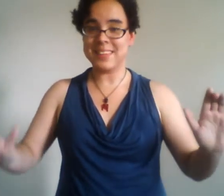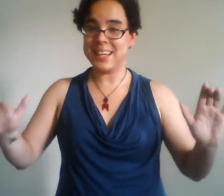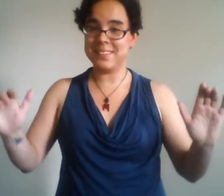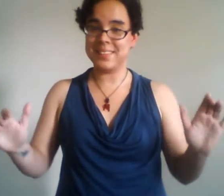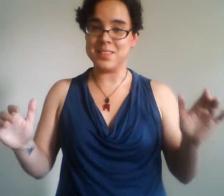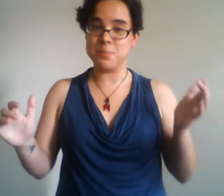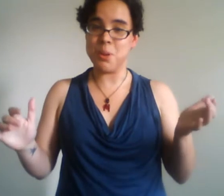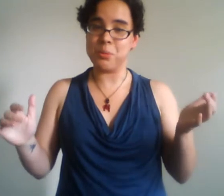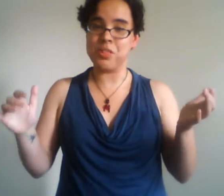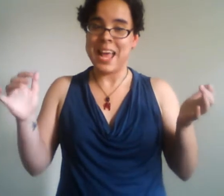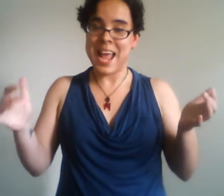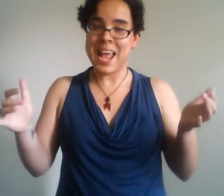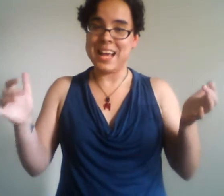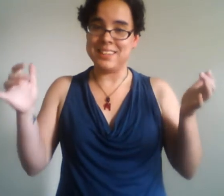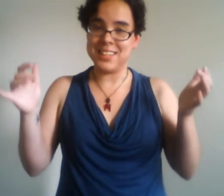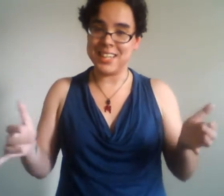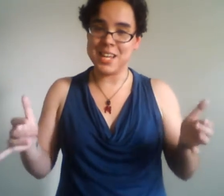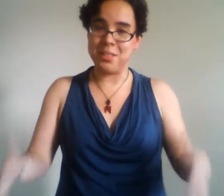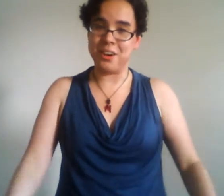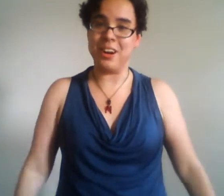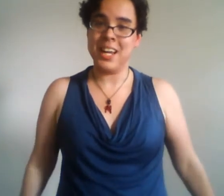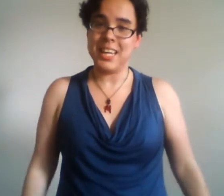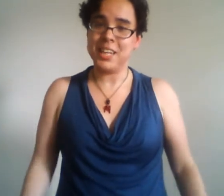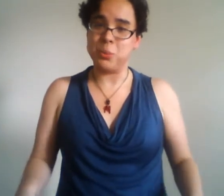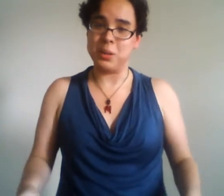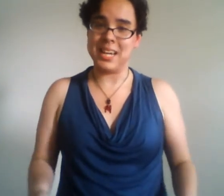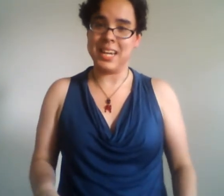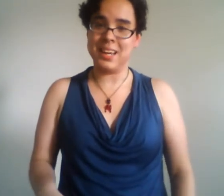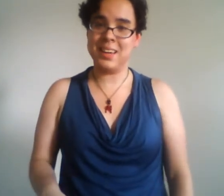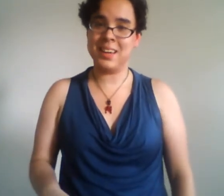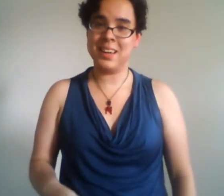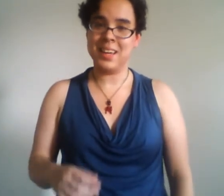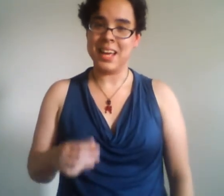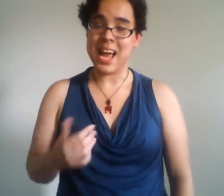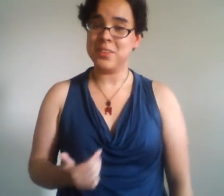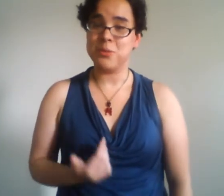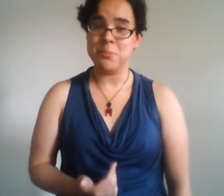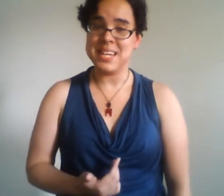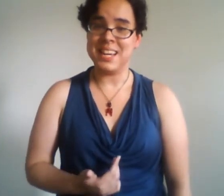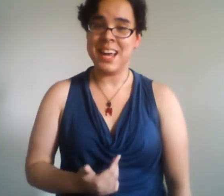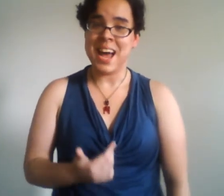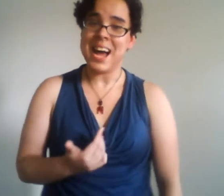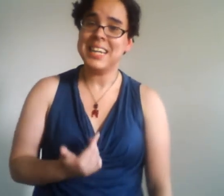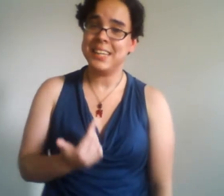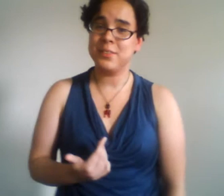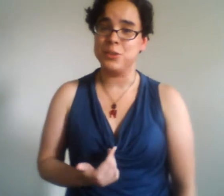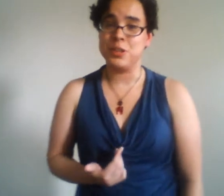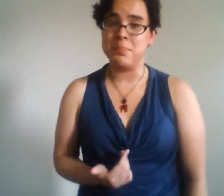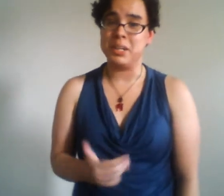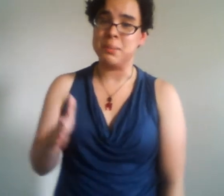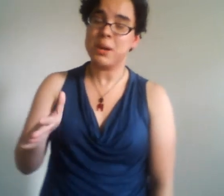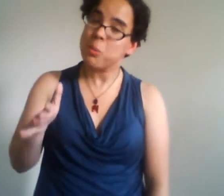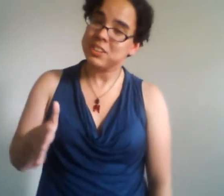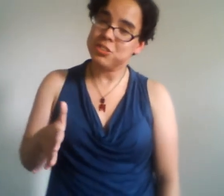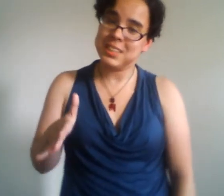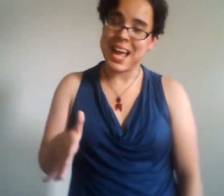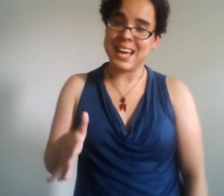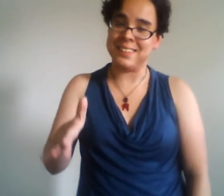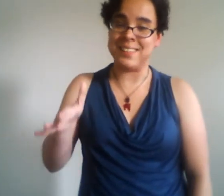and sluts both and neither equally as for me I answer to Mary but question as